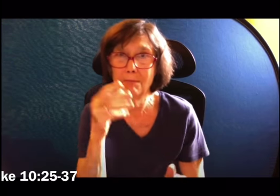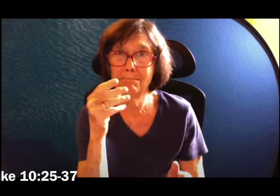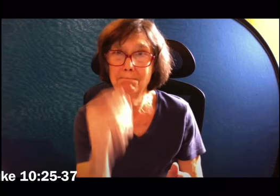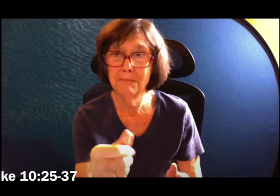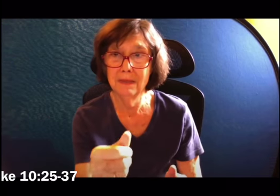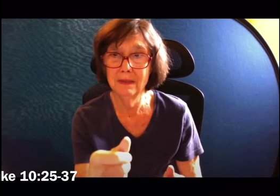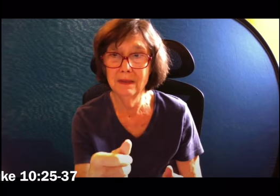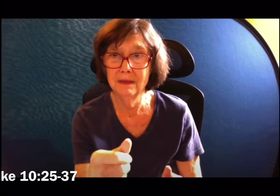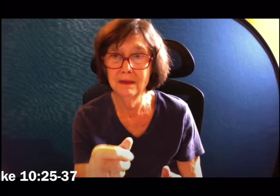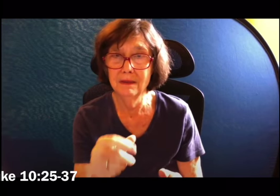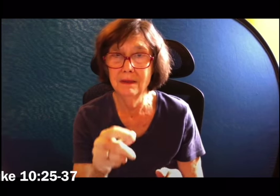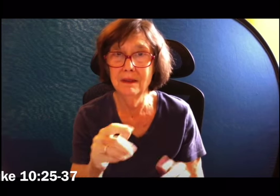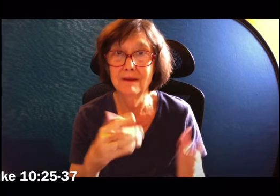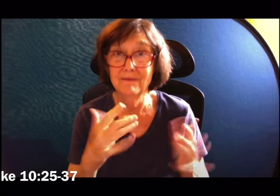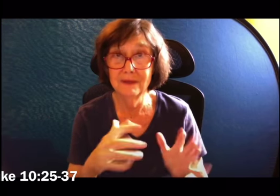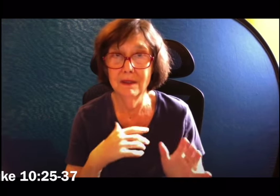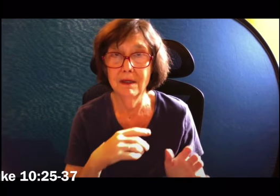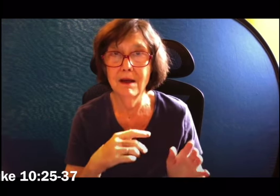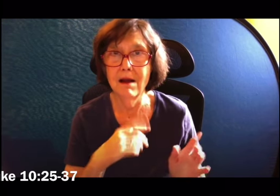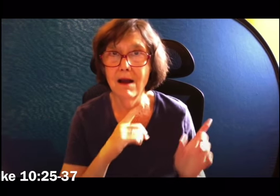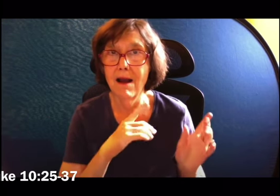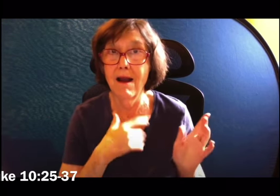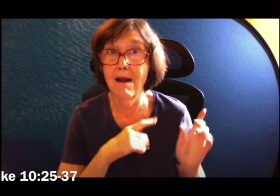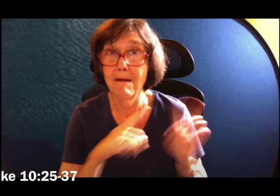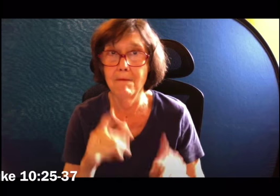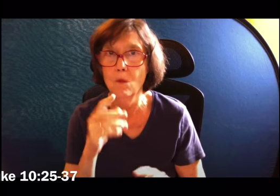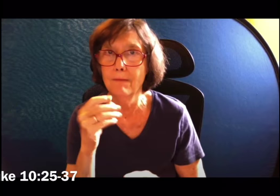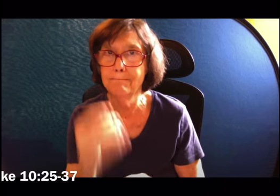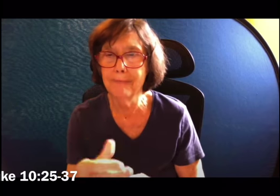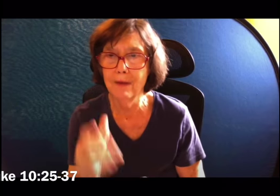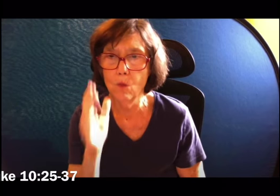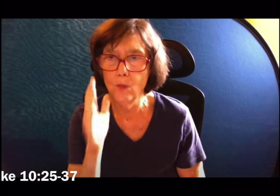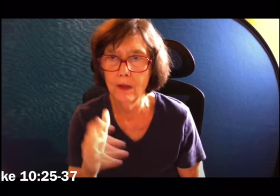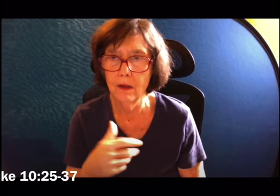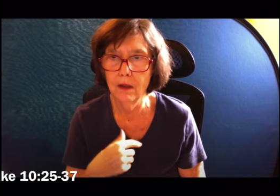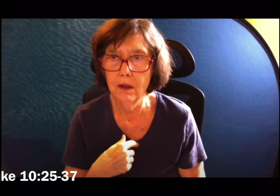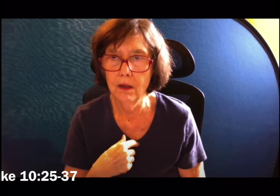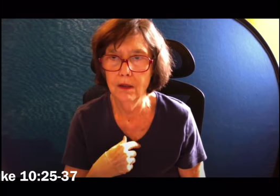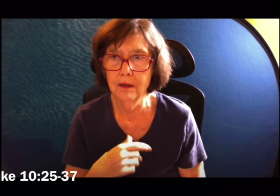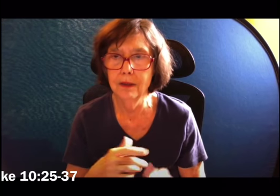Which one of these three in your opinion was the neighbor to the robber's victim? Then he answered,